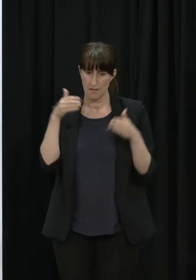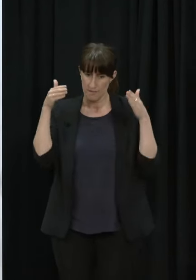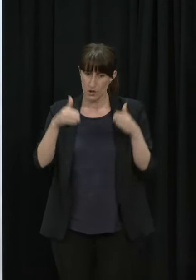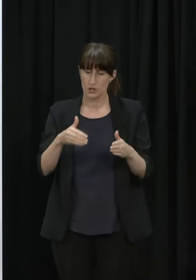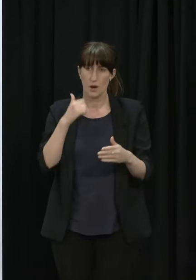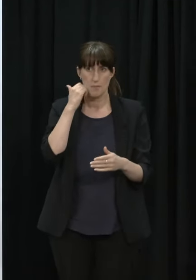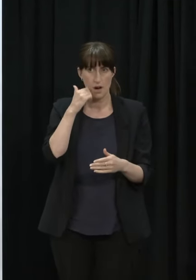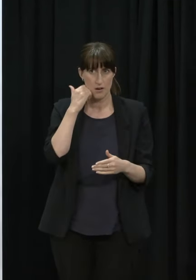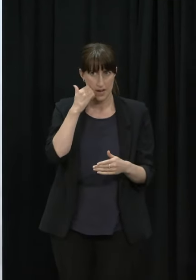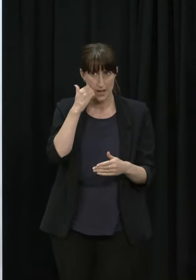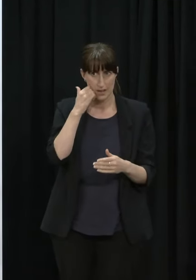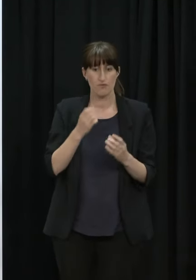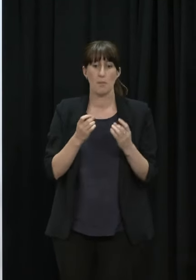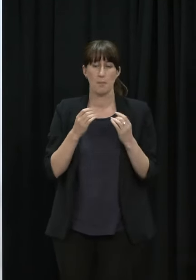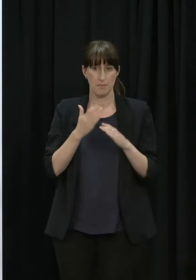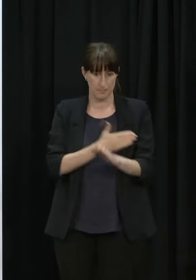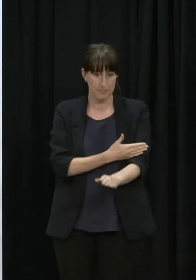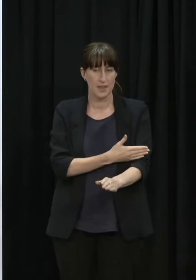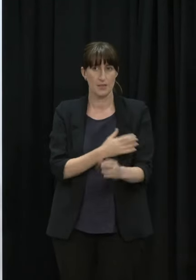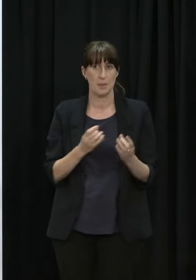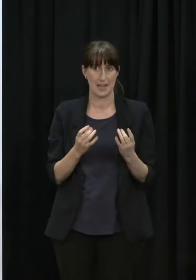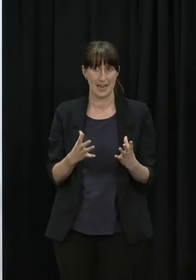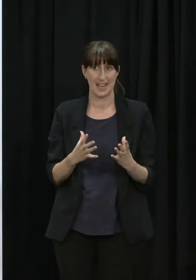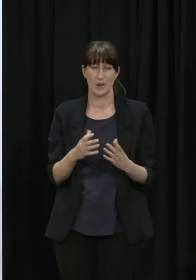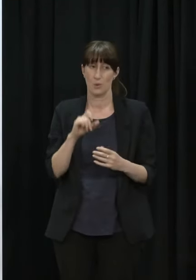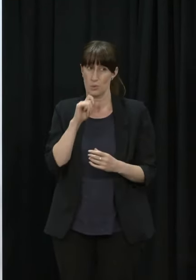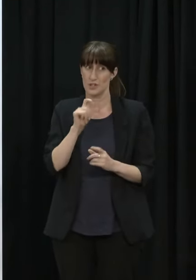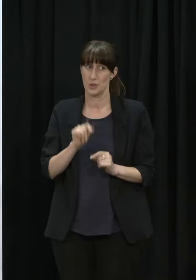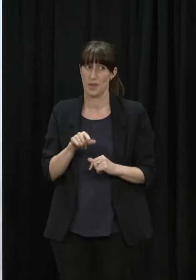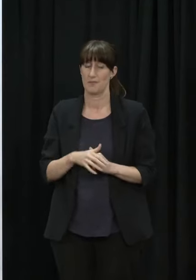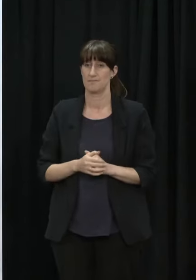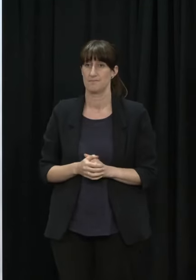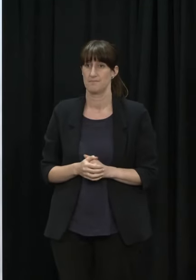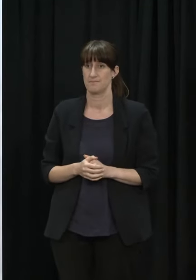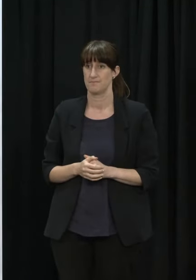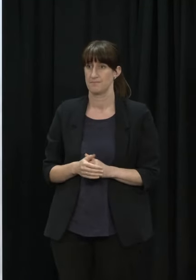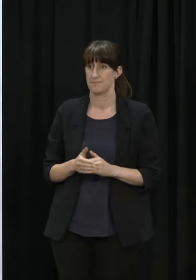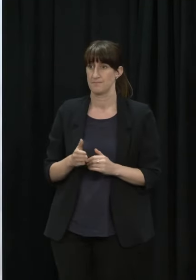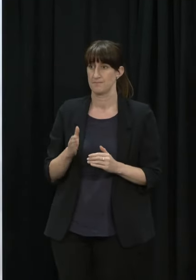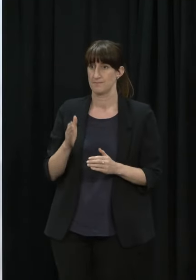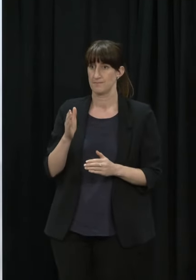right at the beginning and I think we will definitely want to take the opportunity to do that I